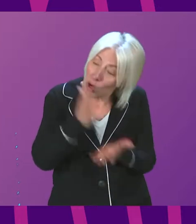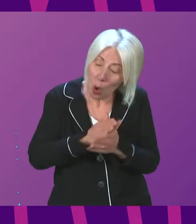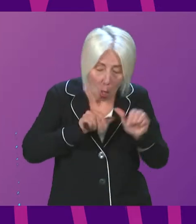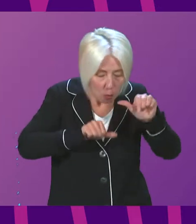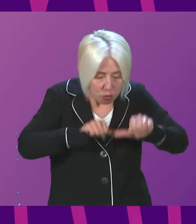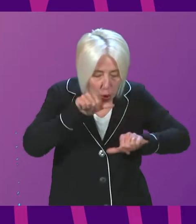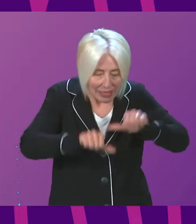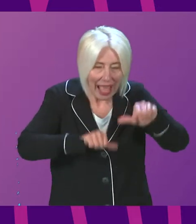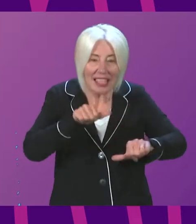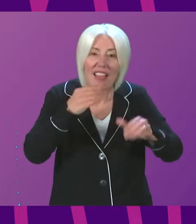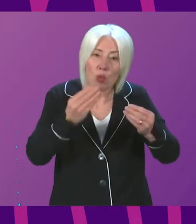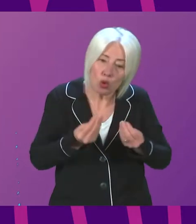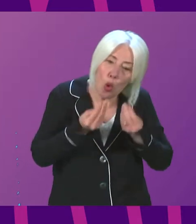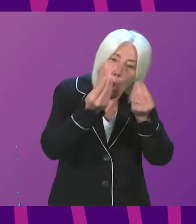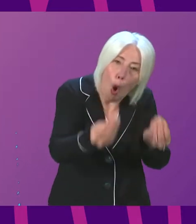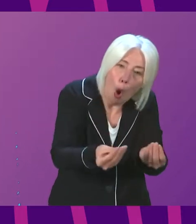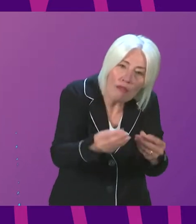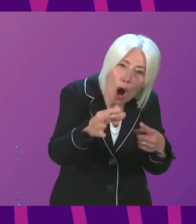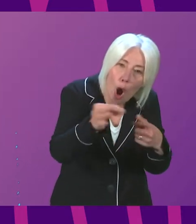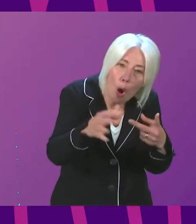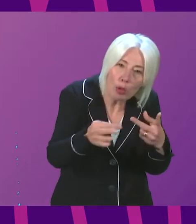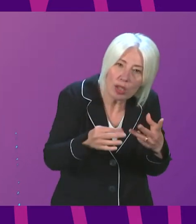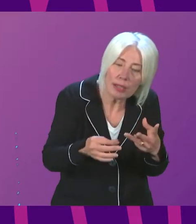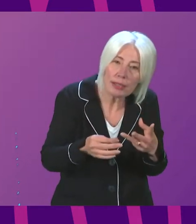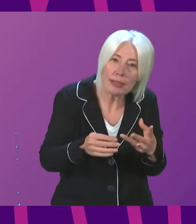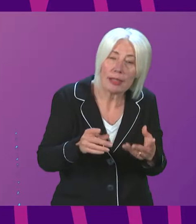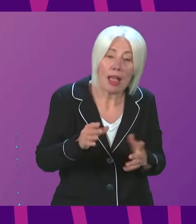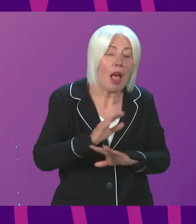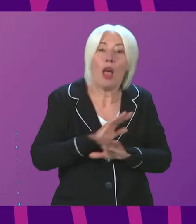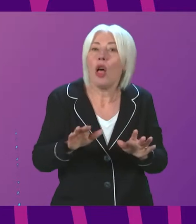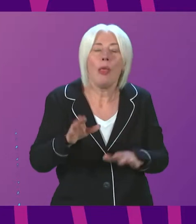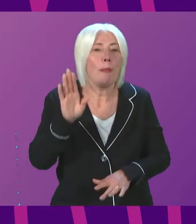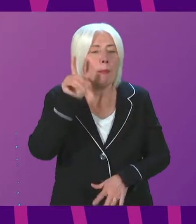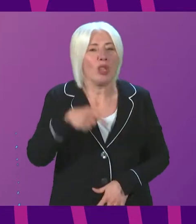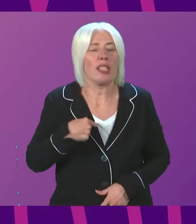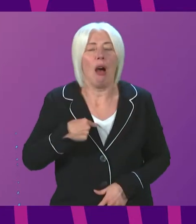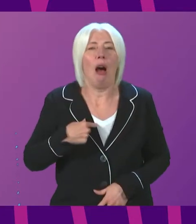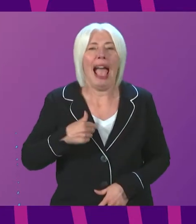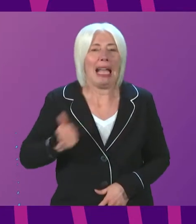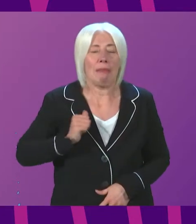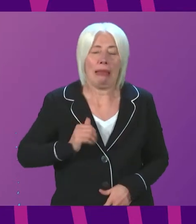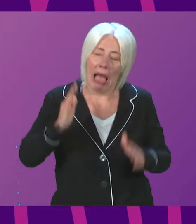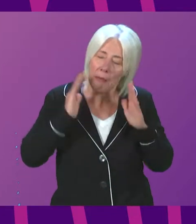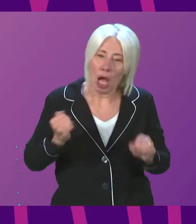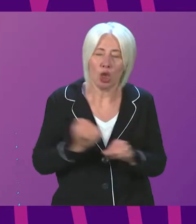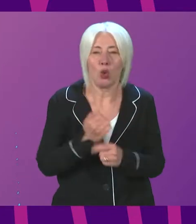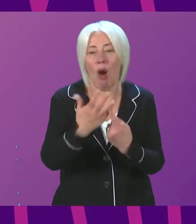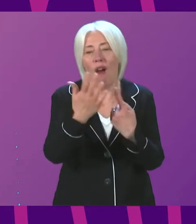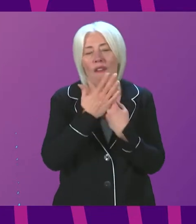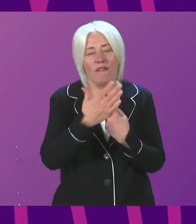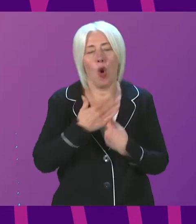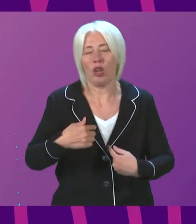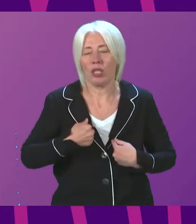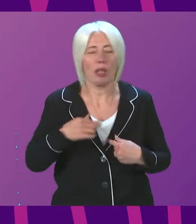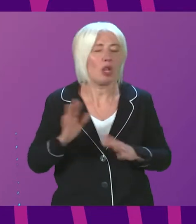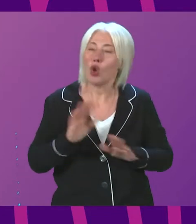in offering people that option is not heard by the victims is somehow something that they are expected to do or being pressured to do so how